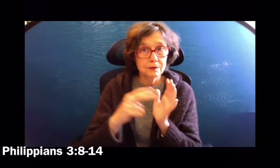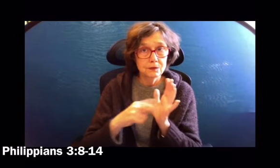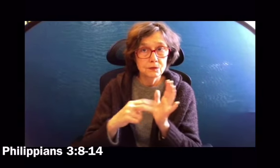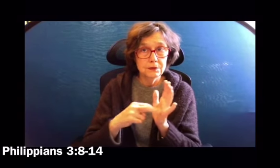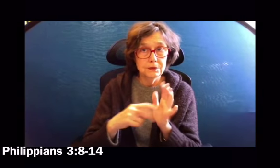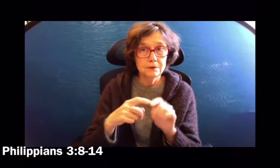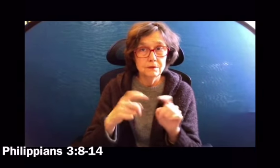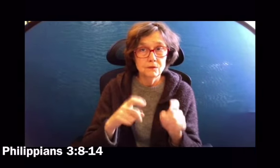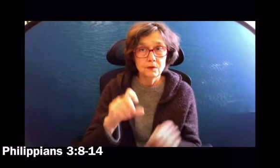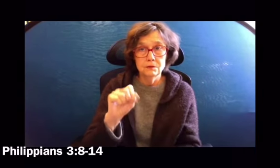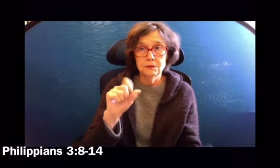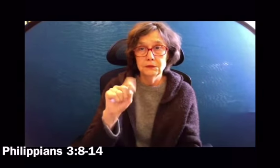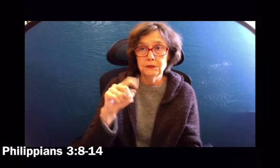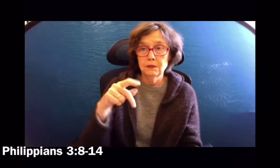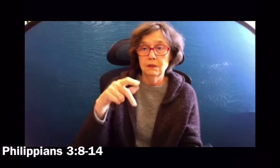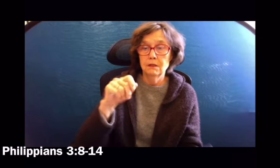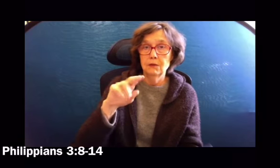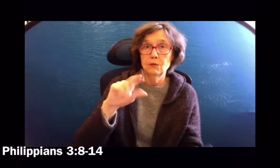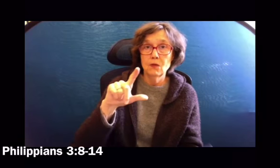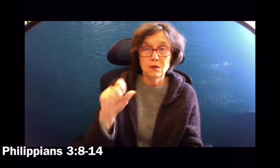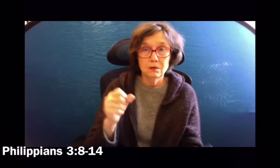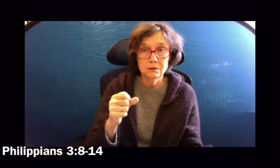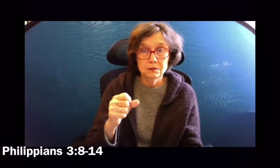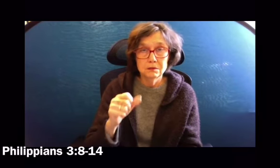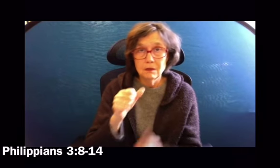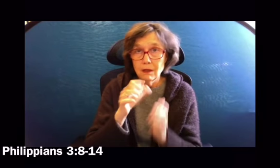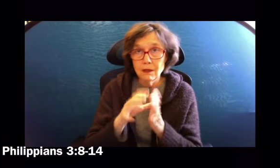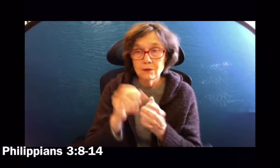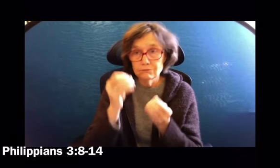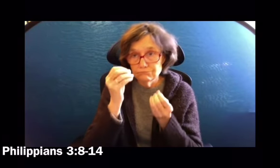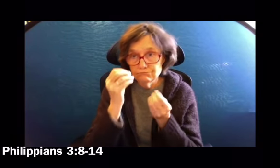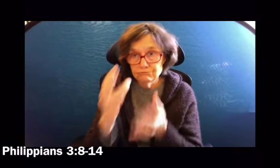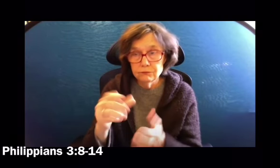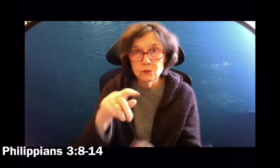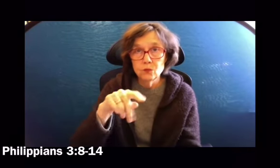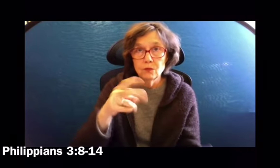Our reading from St. Paul's letter